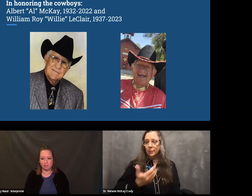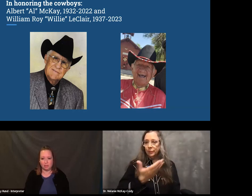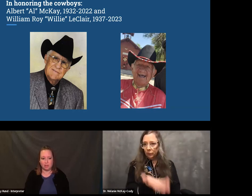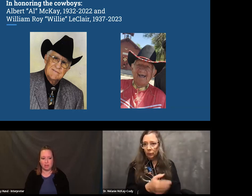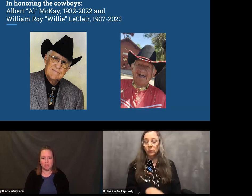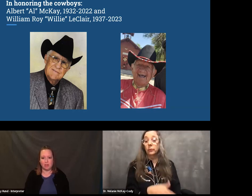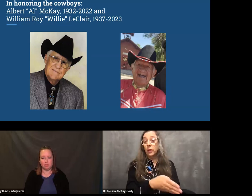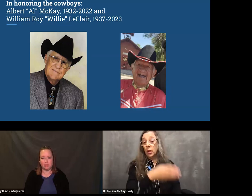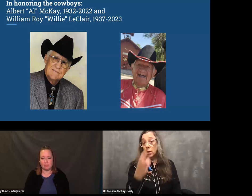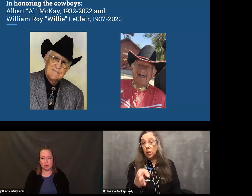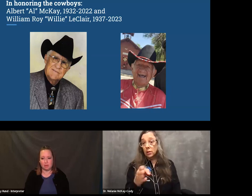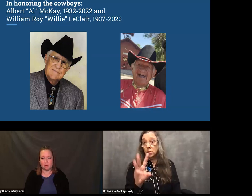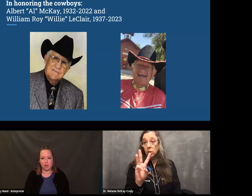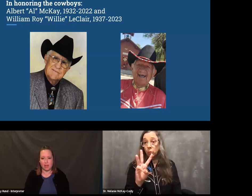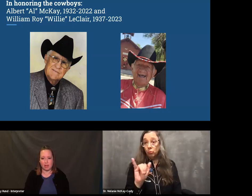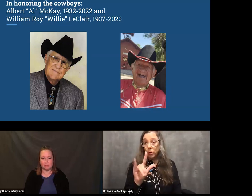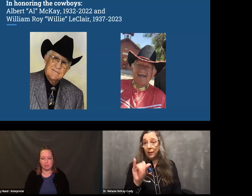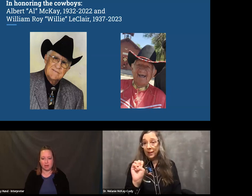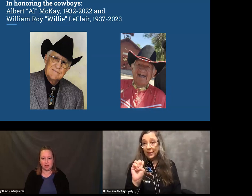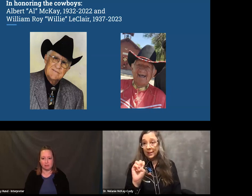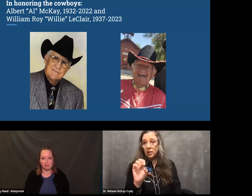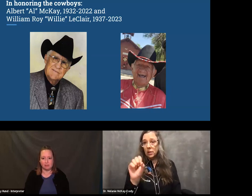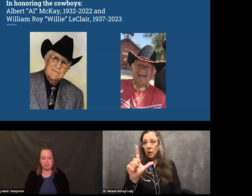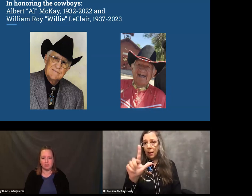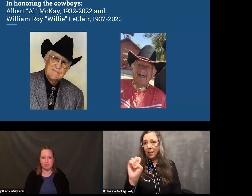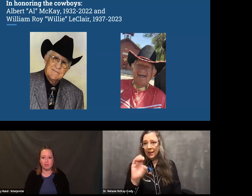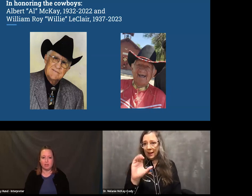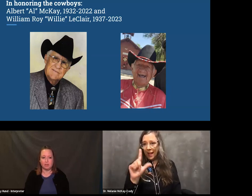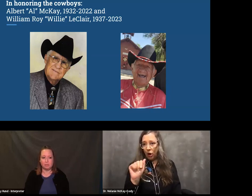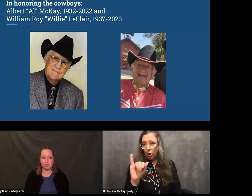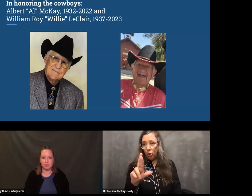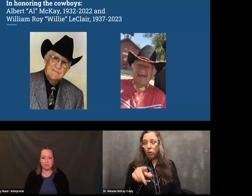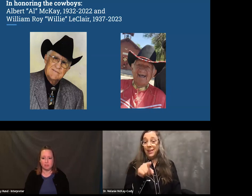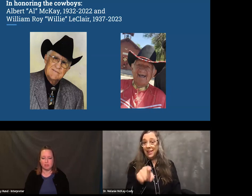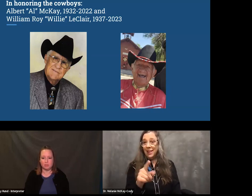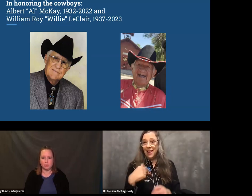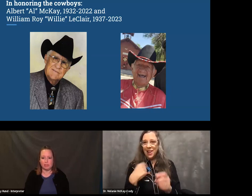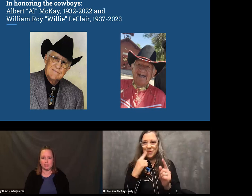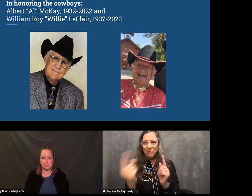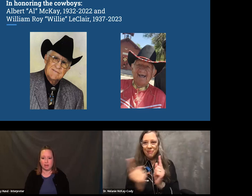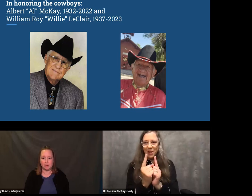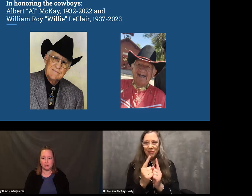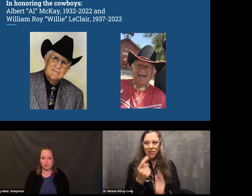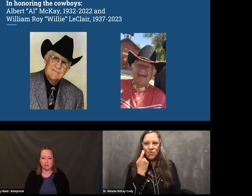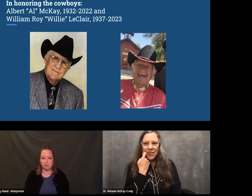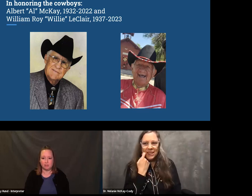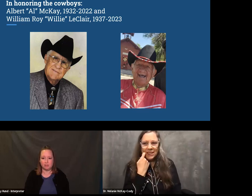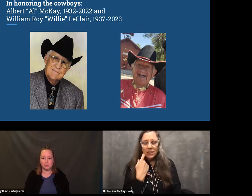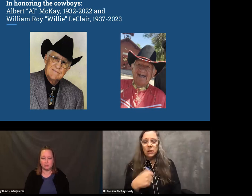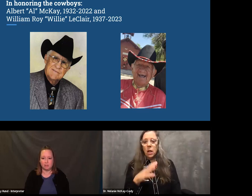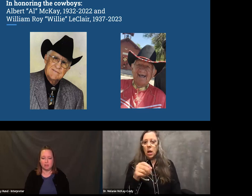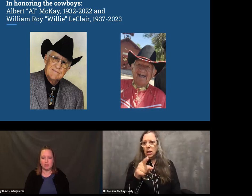life, and he really made me who I am today. The other person is Willie LeClaire.